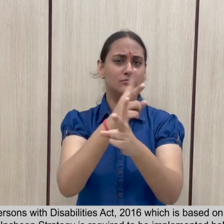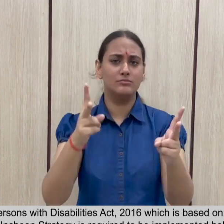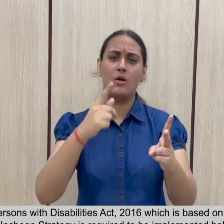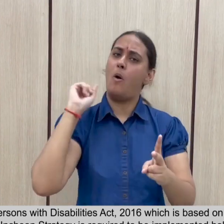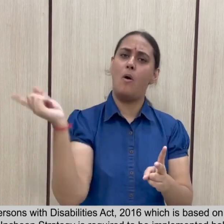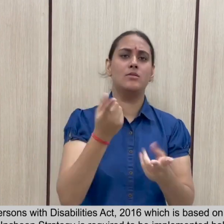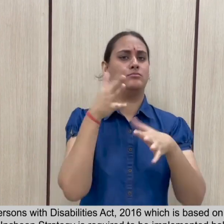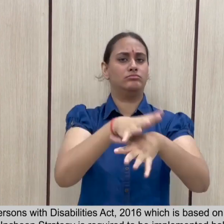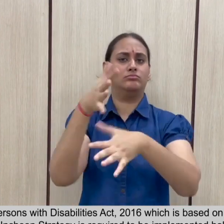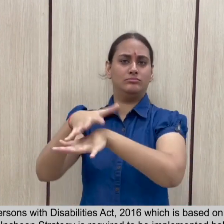implemented holistically.